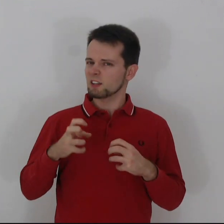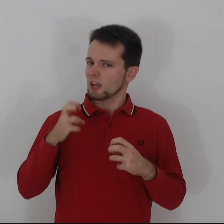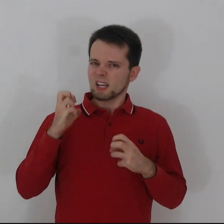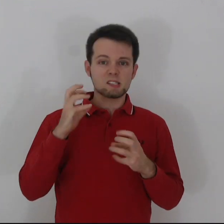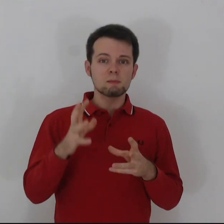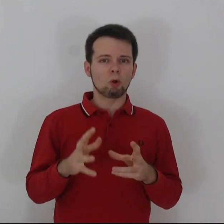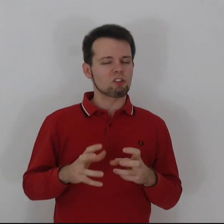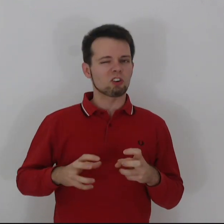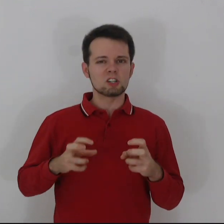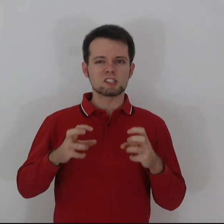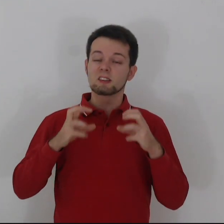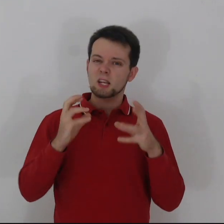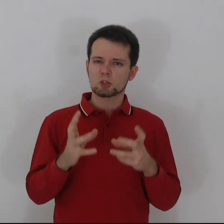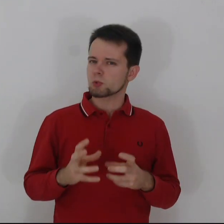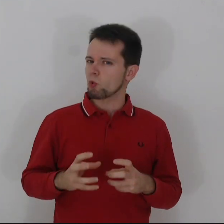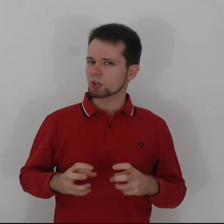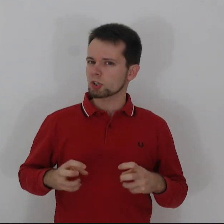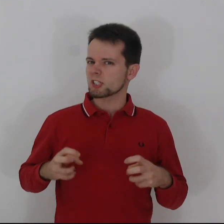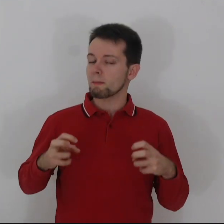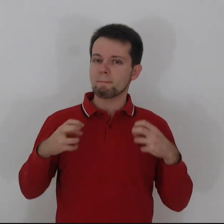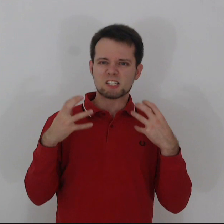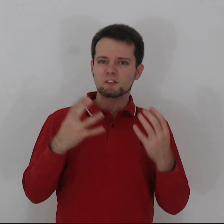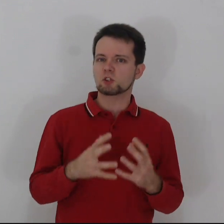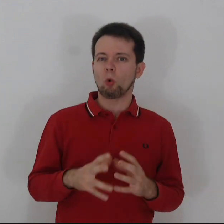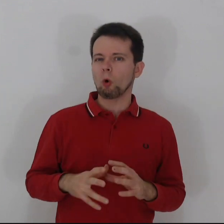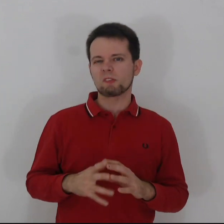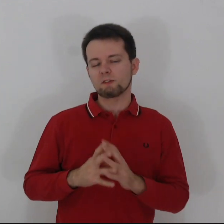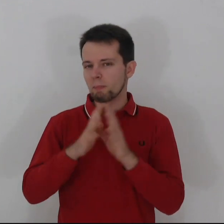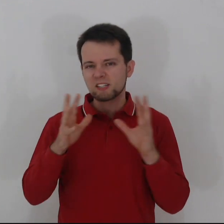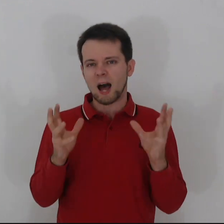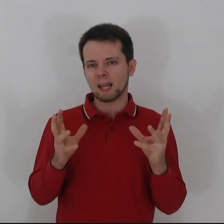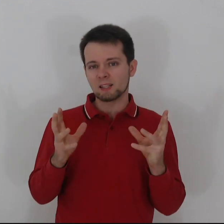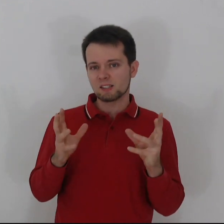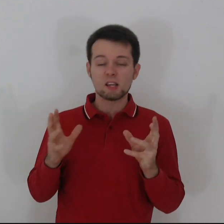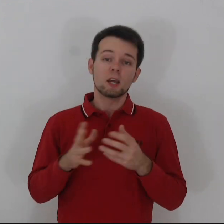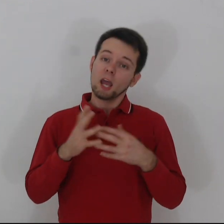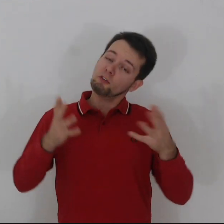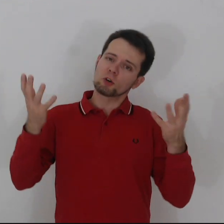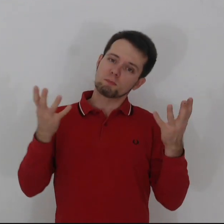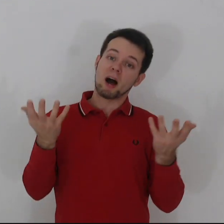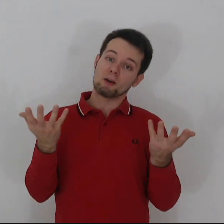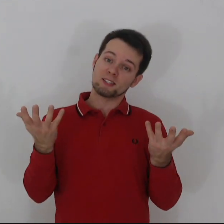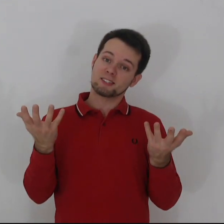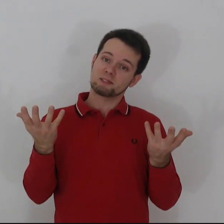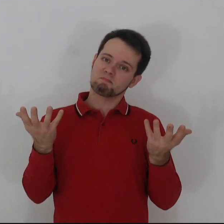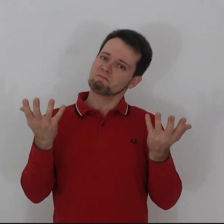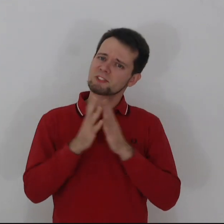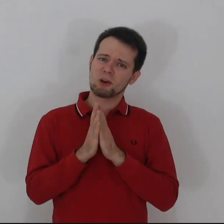sea monsters and dangerous waters and massive storms and forbidden islands, and of course pirates. So,